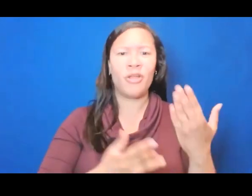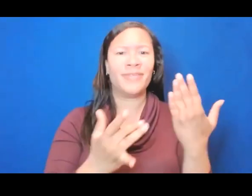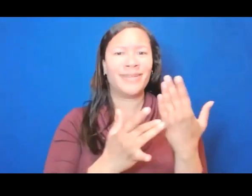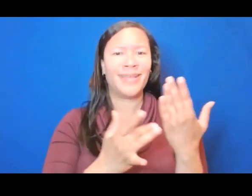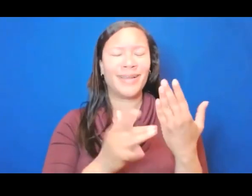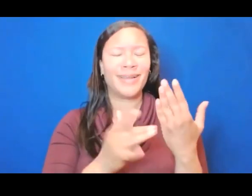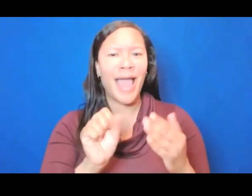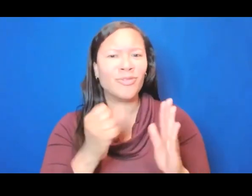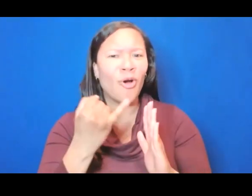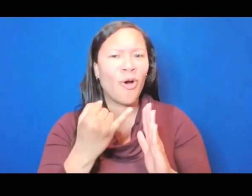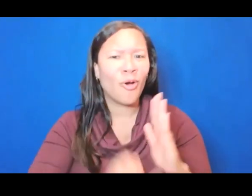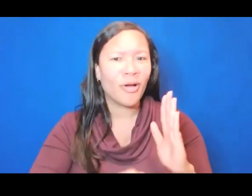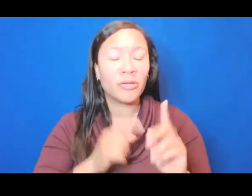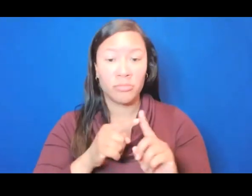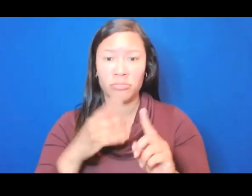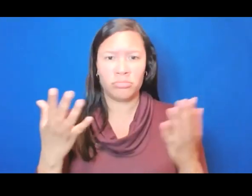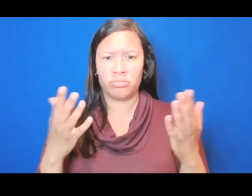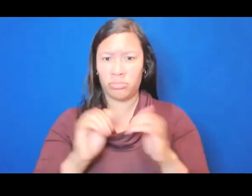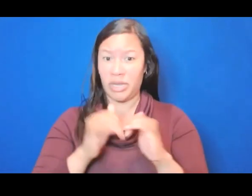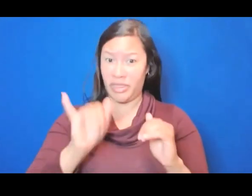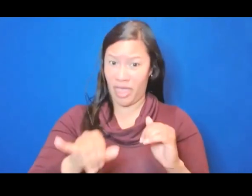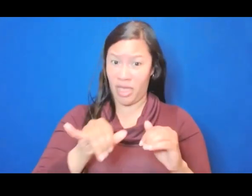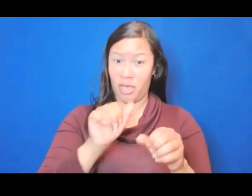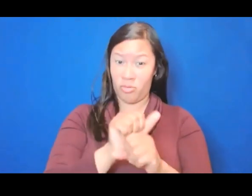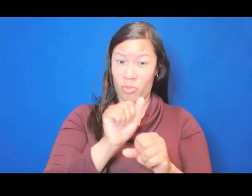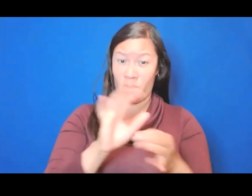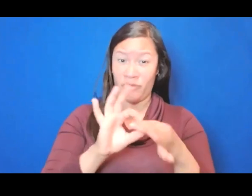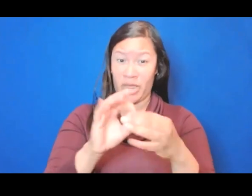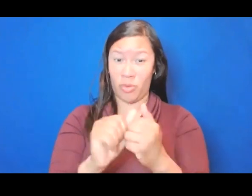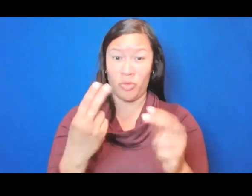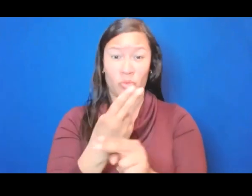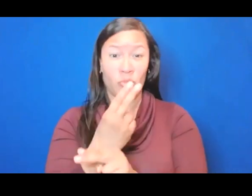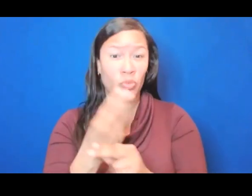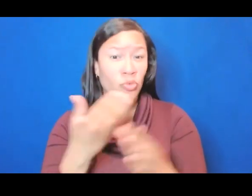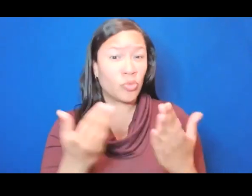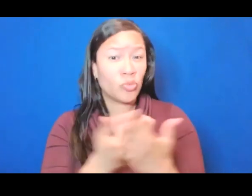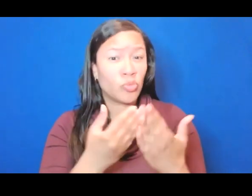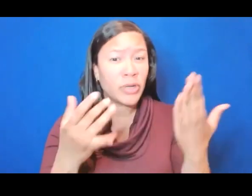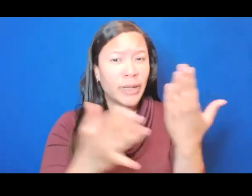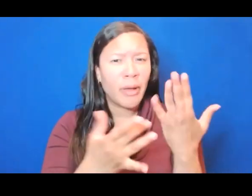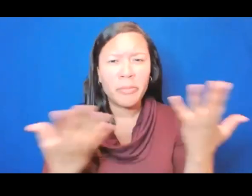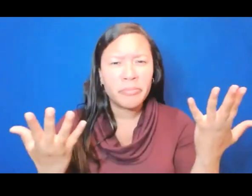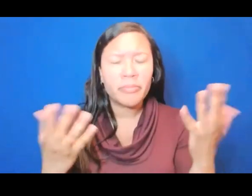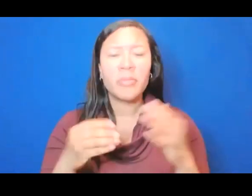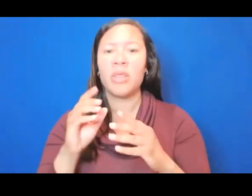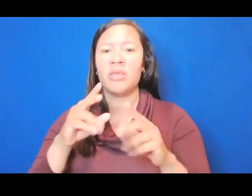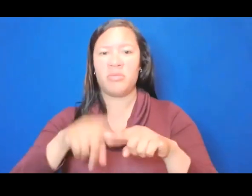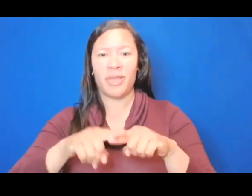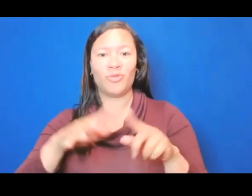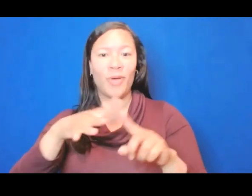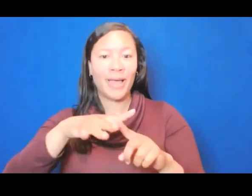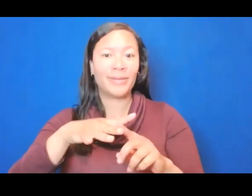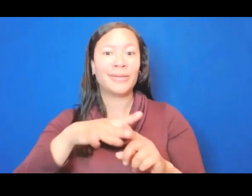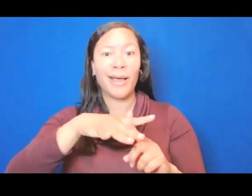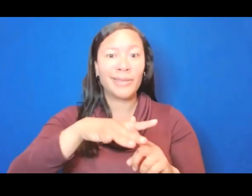not only with the use of emerging technologies, but also, again, you know, sort of has to do with the conceptual idea behind the project. It's